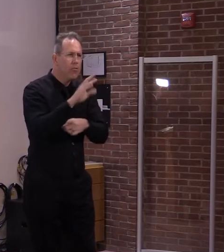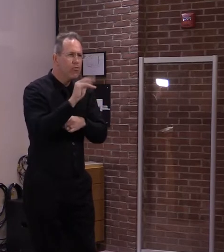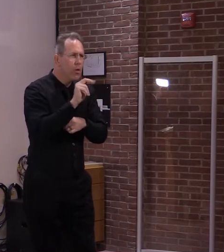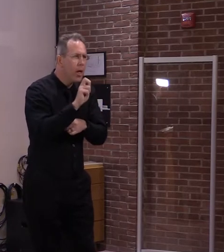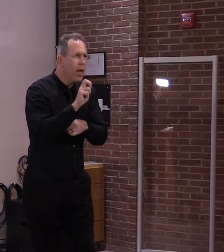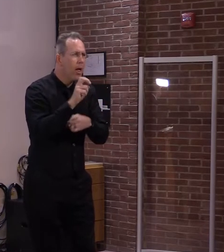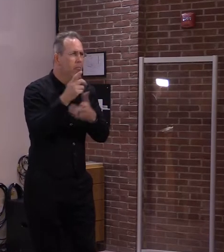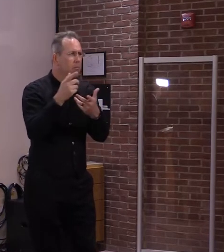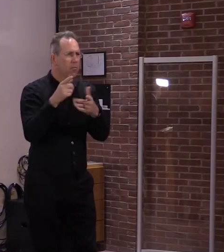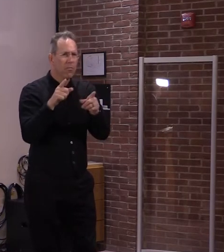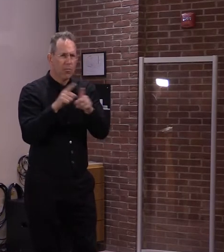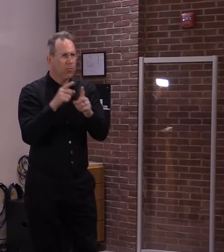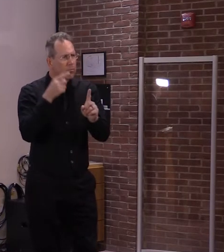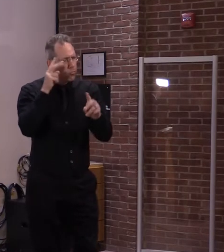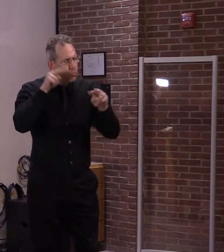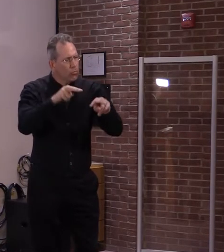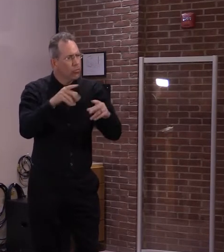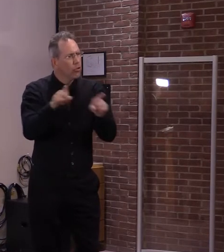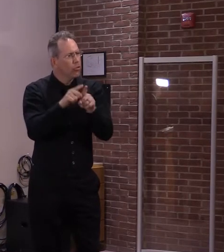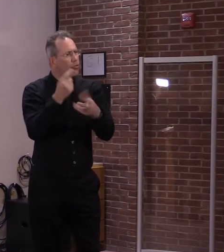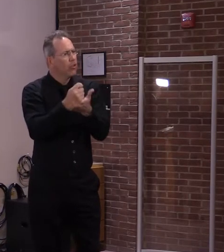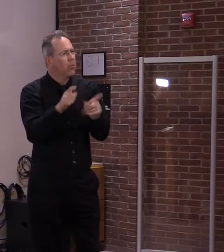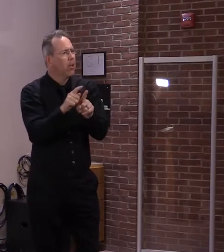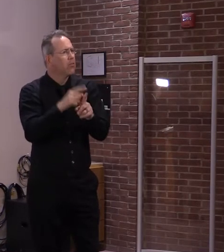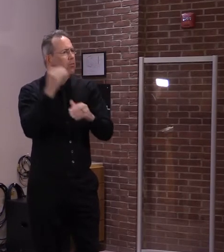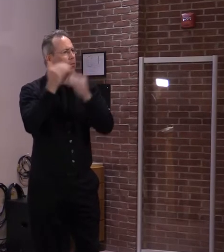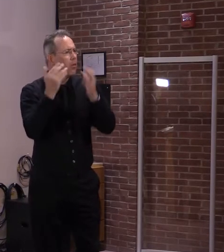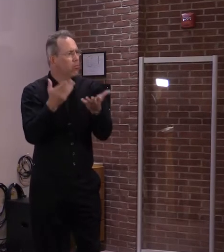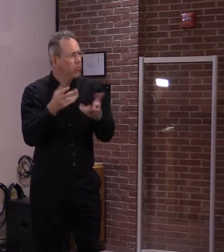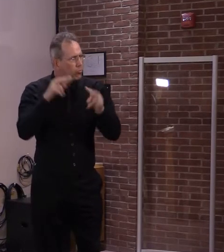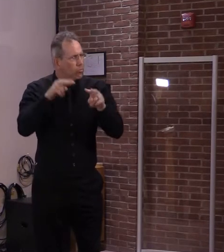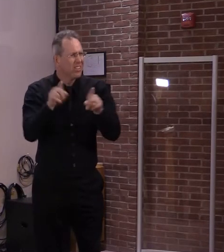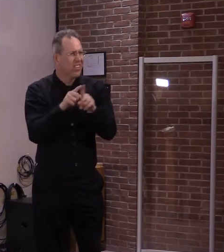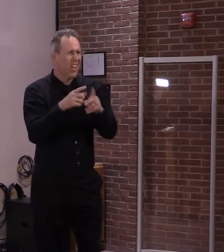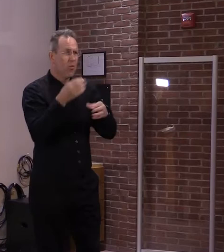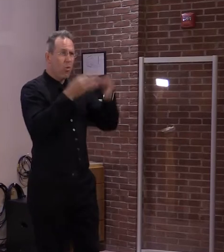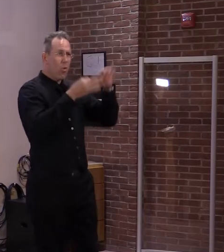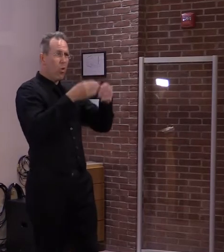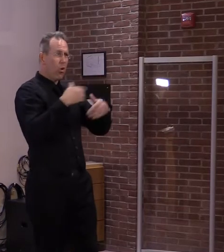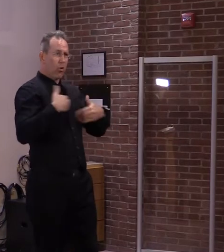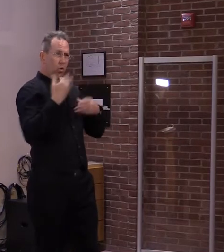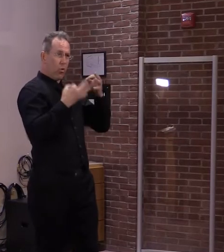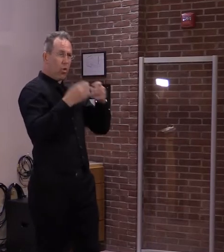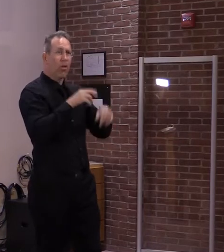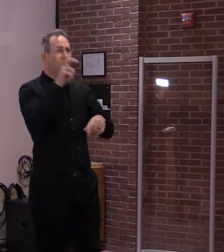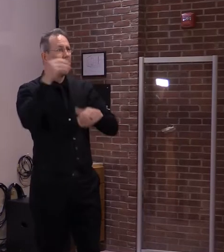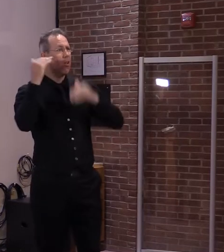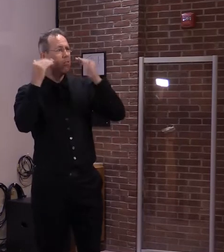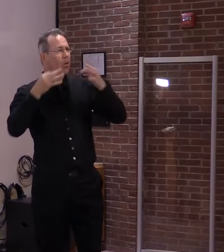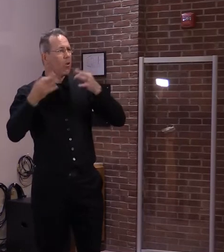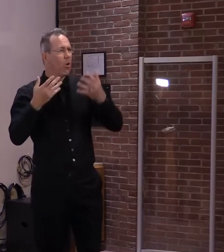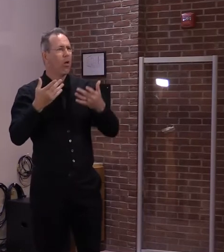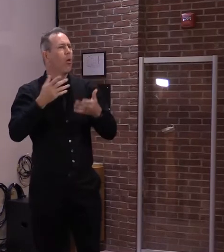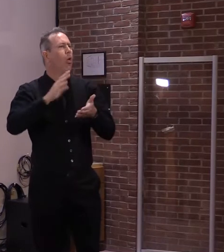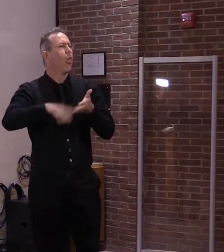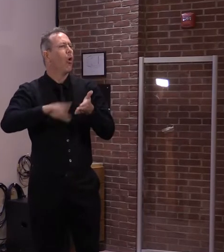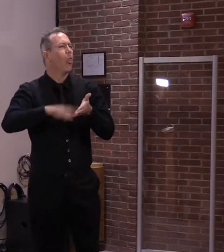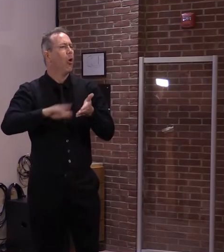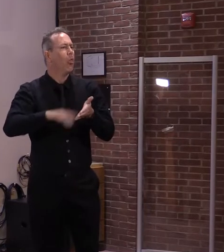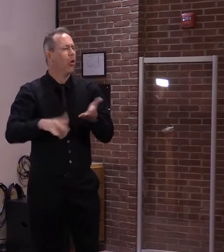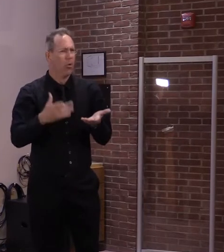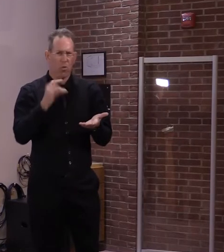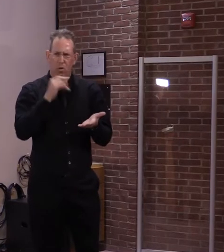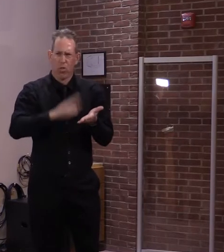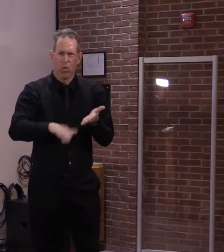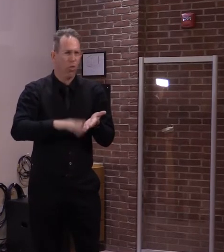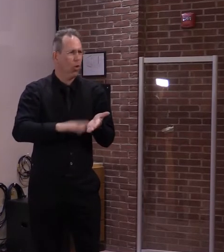driving with death resulting in adult court instead of putting them in a juvenile court where, you we've discussed this